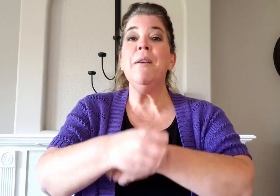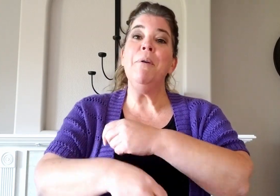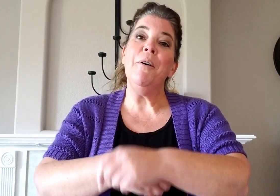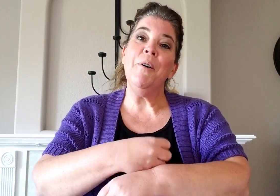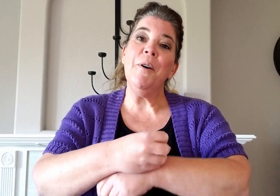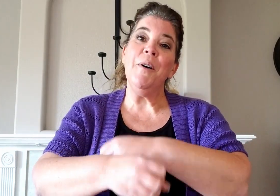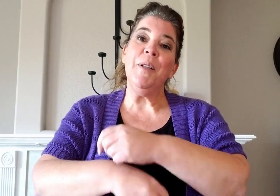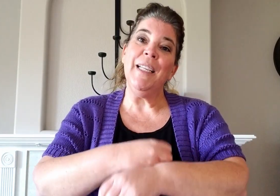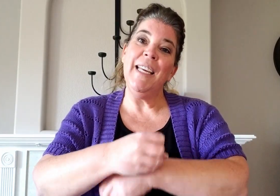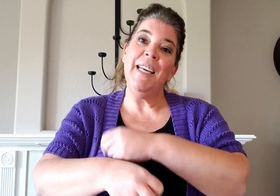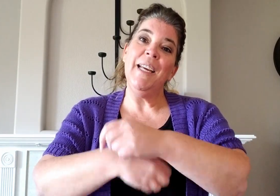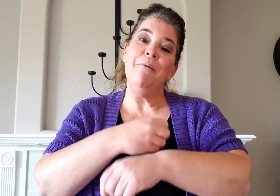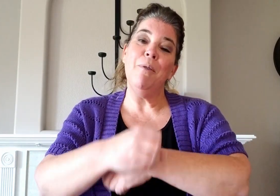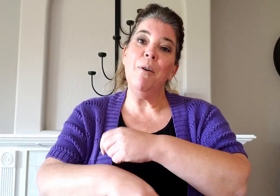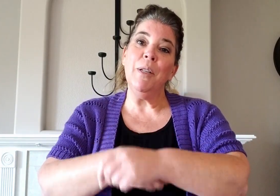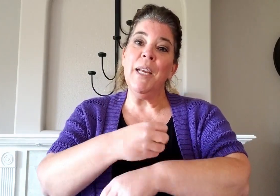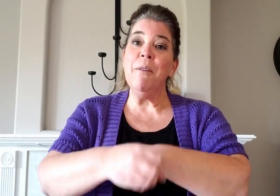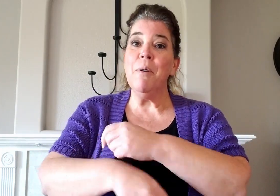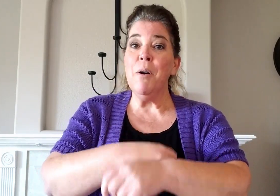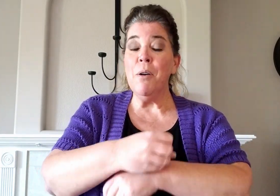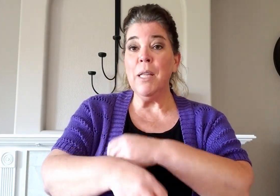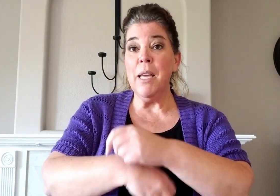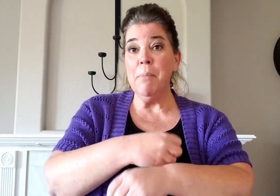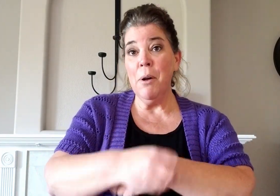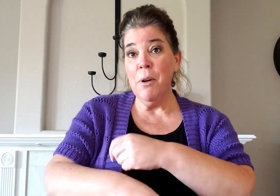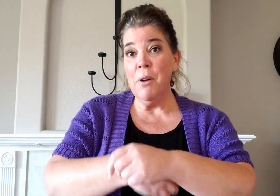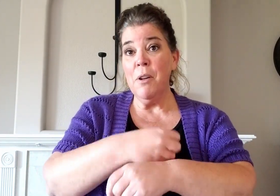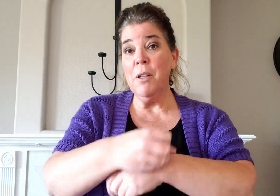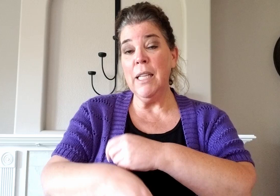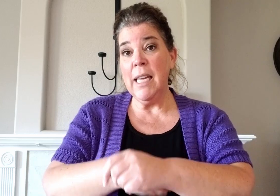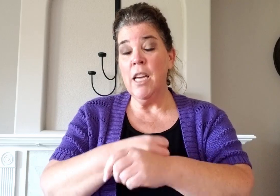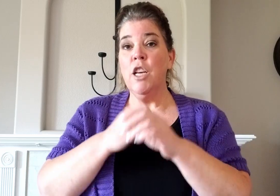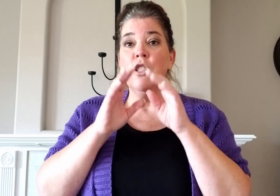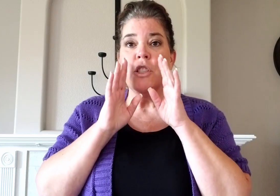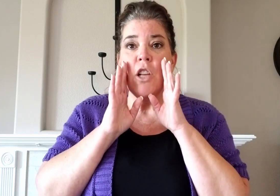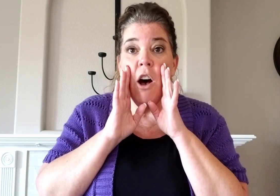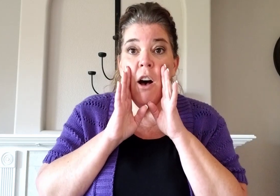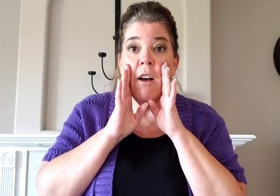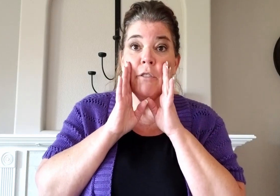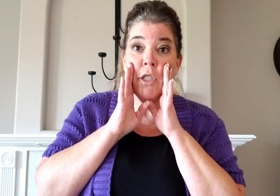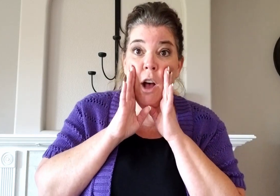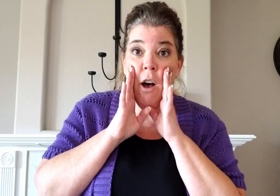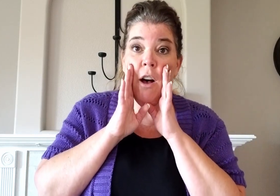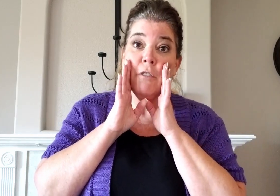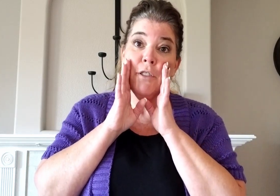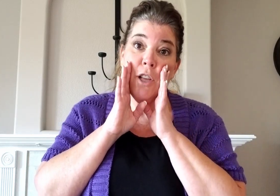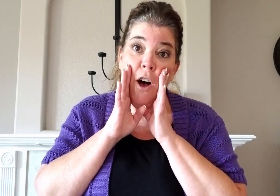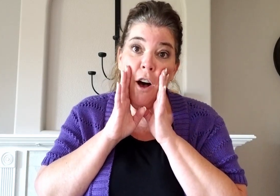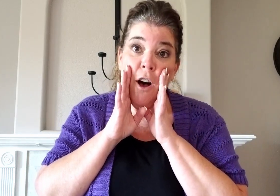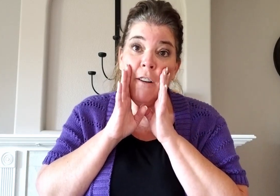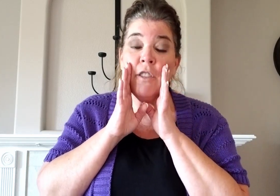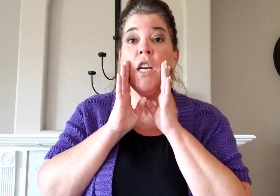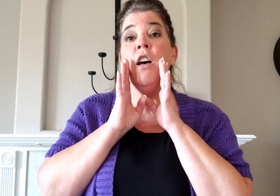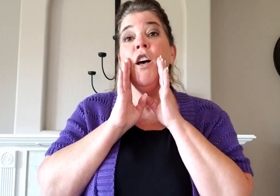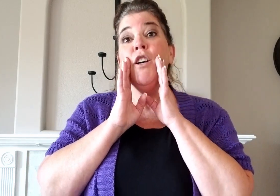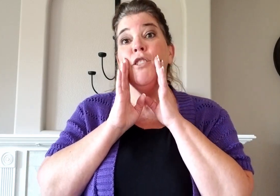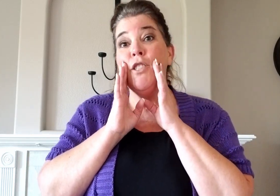poly roly roly polly soft soft soft